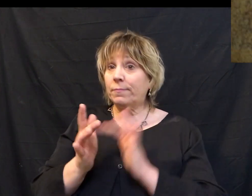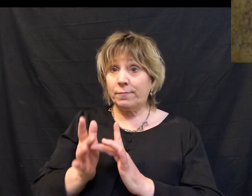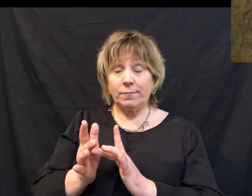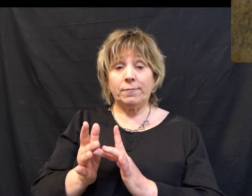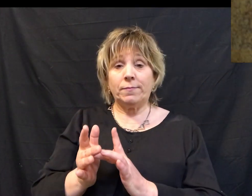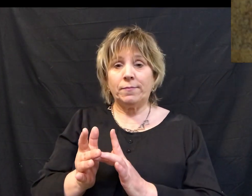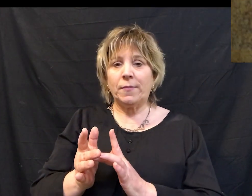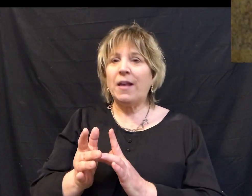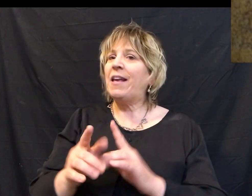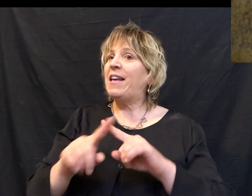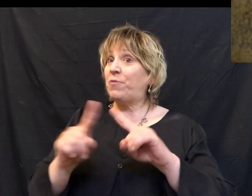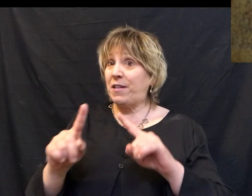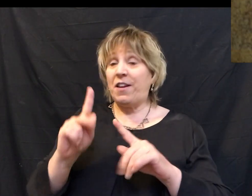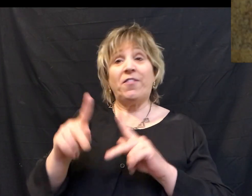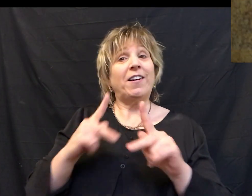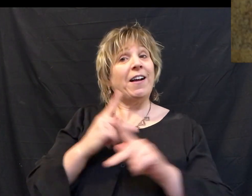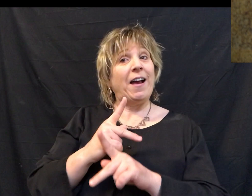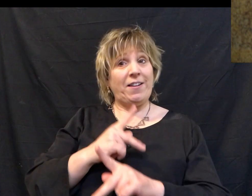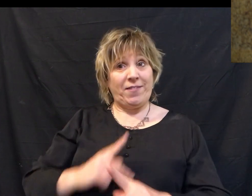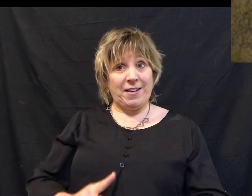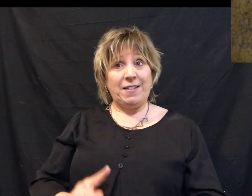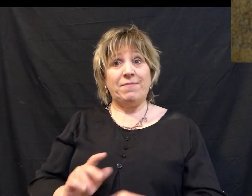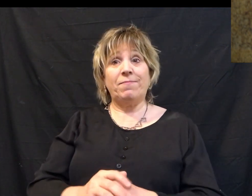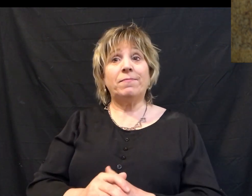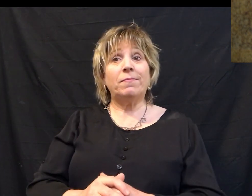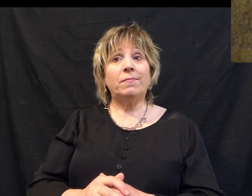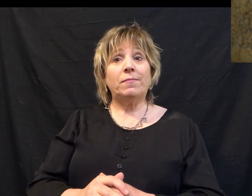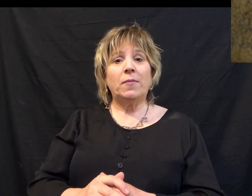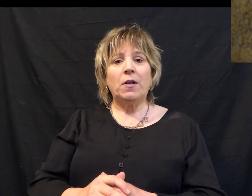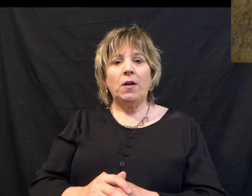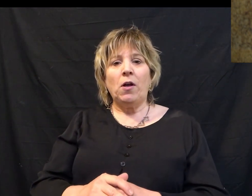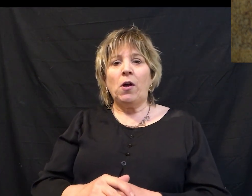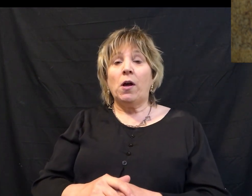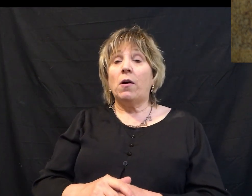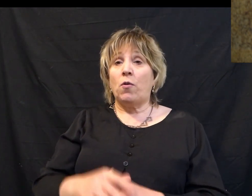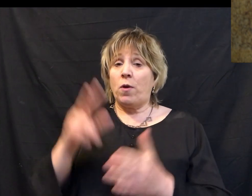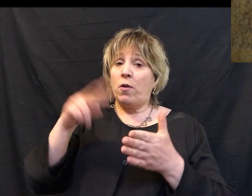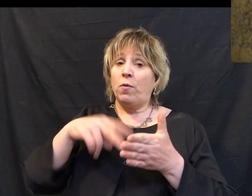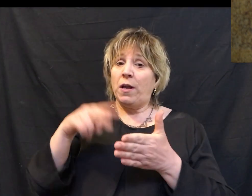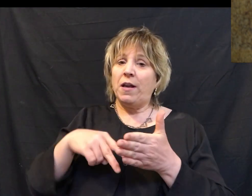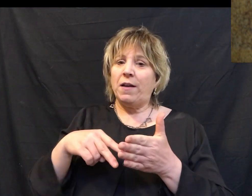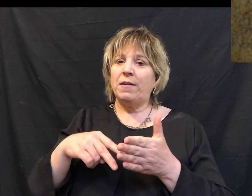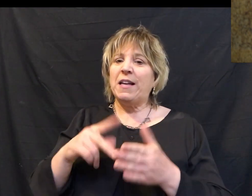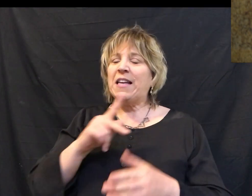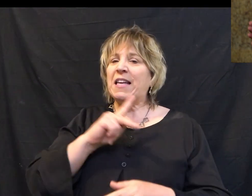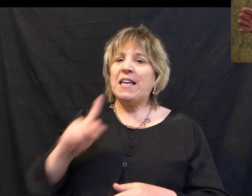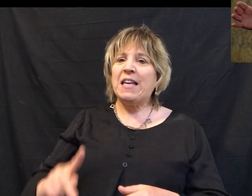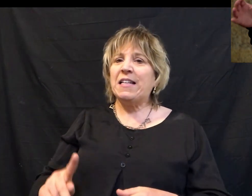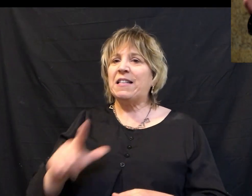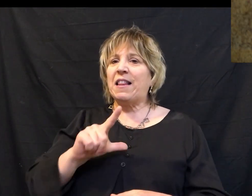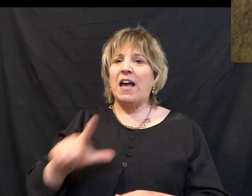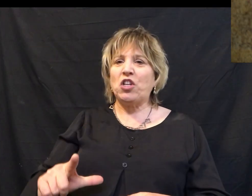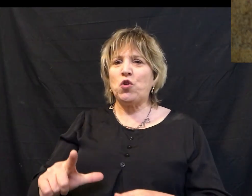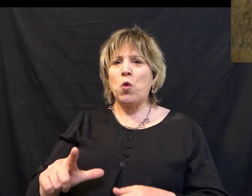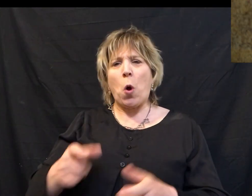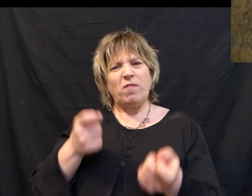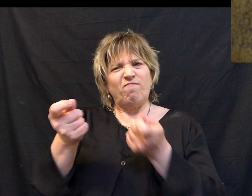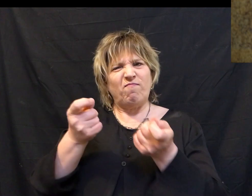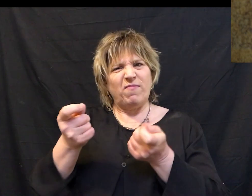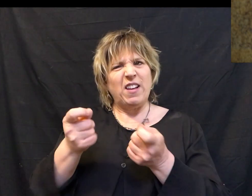But Jesus was a different kind of king. We read earlier about how kings like to lord over